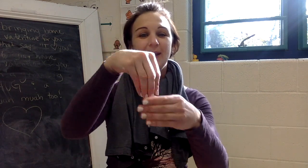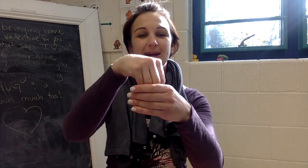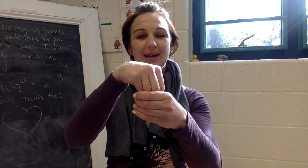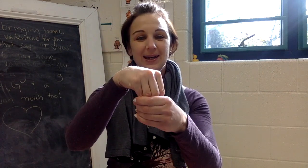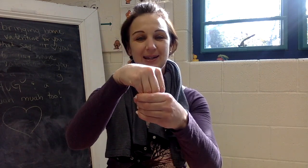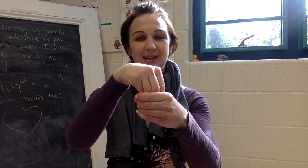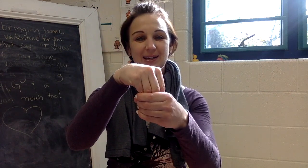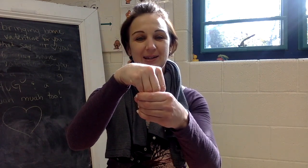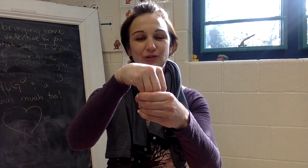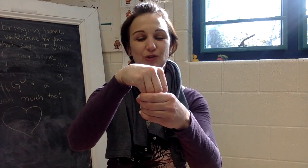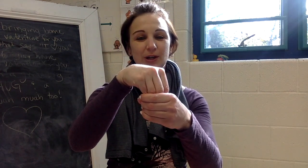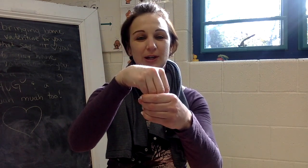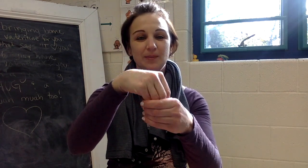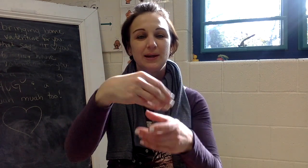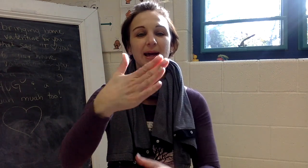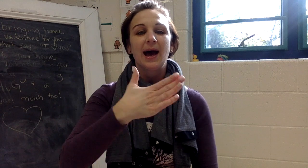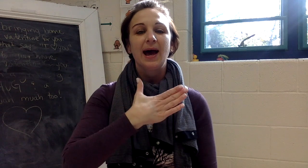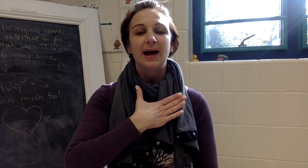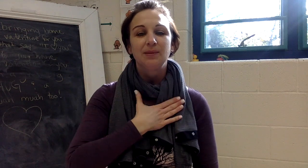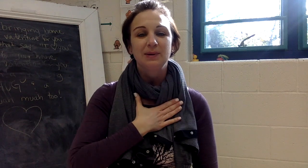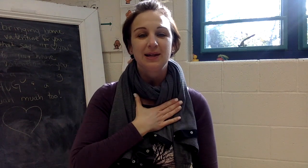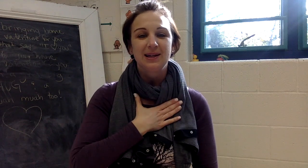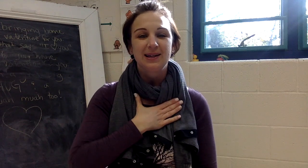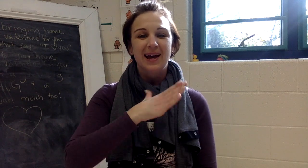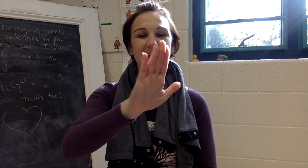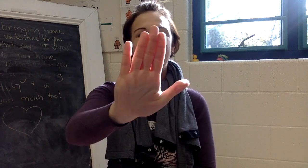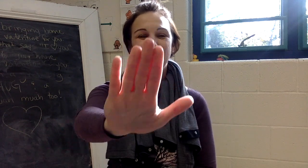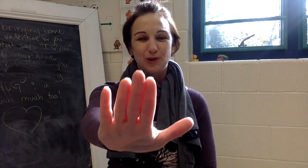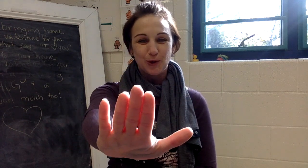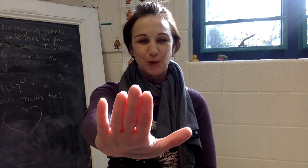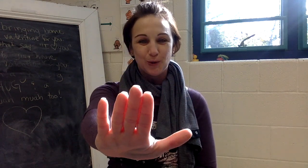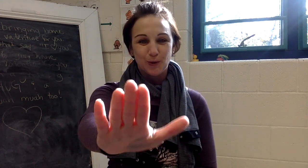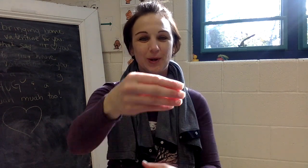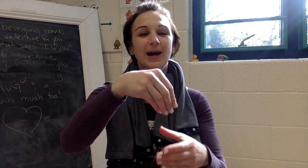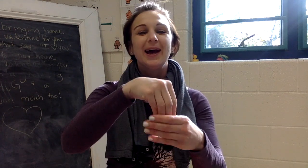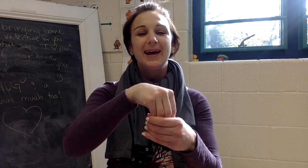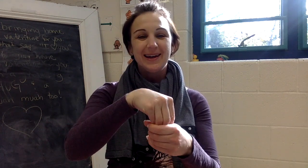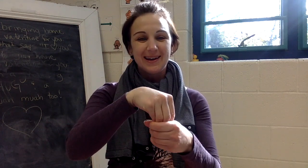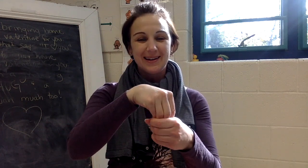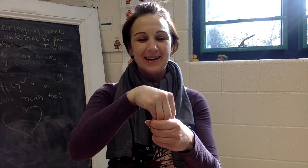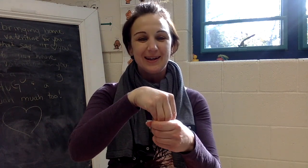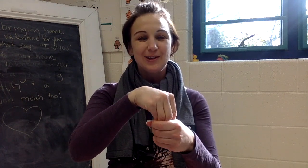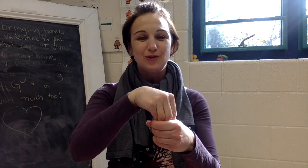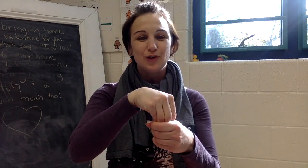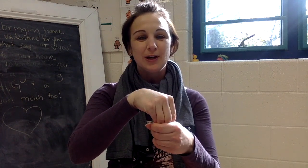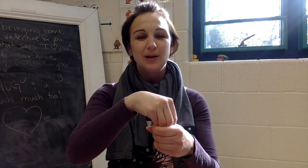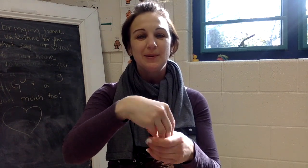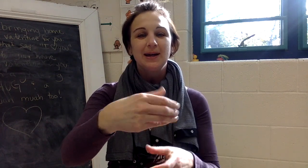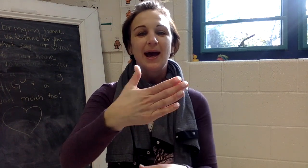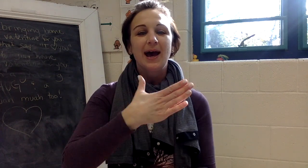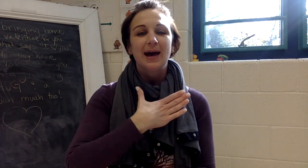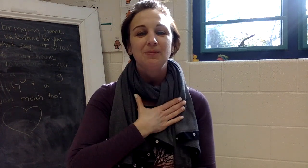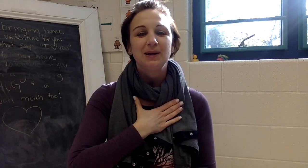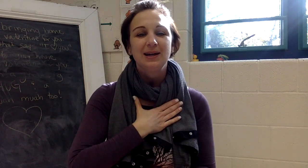In his dream he had me and you. Dr. his dream he had me